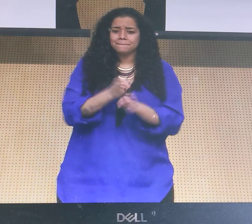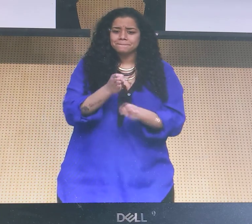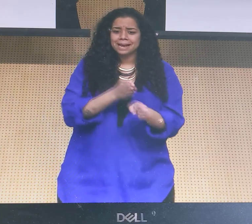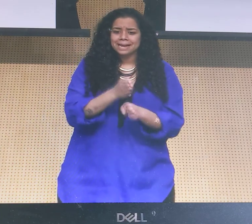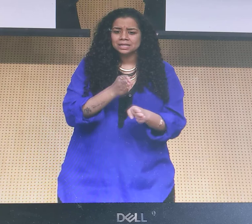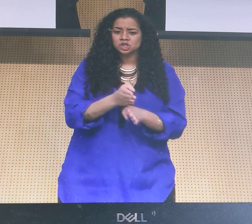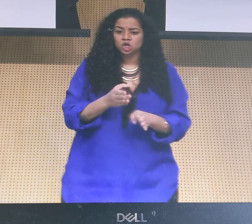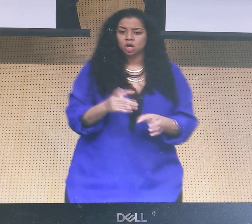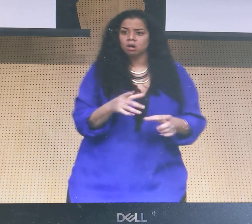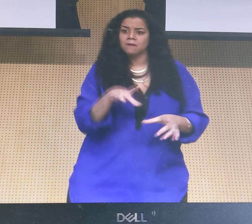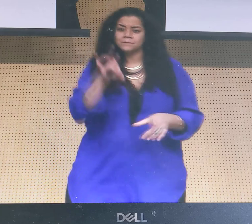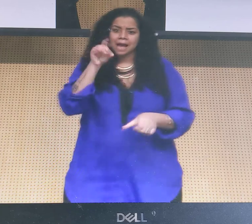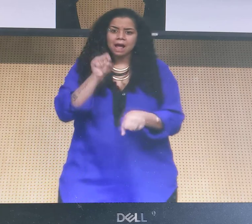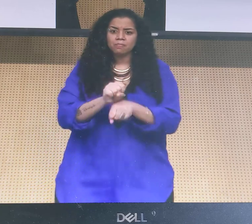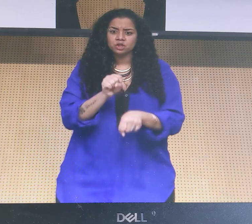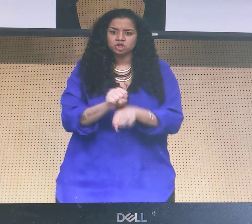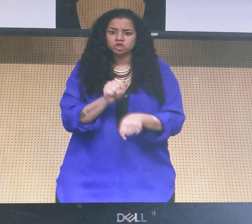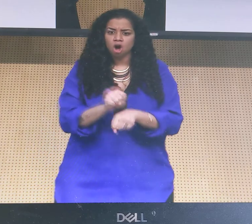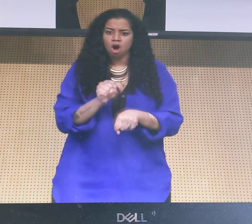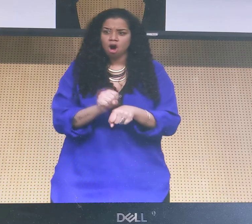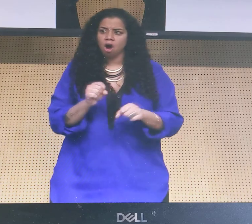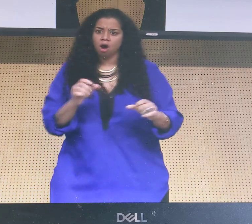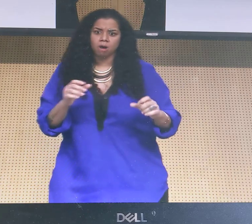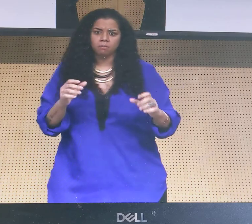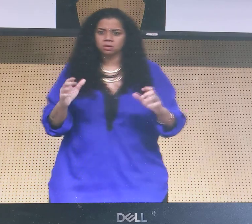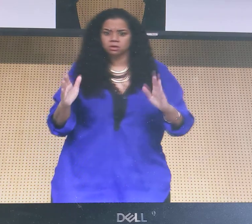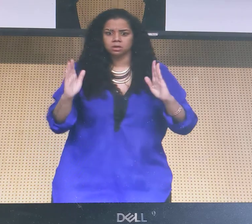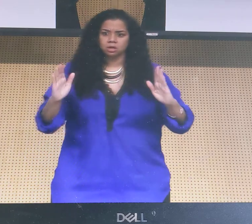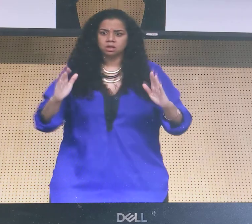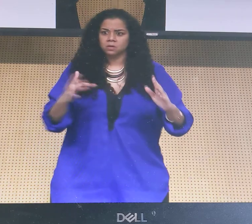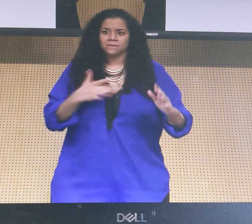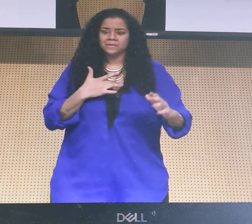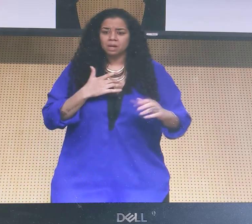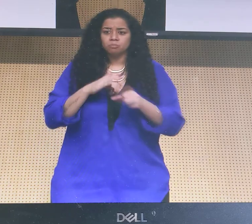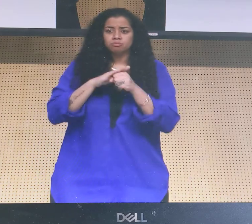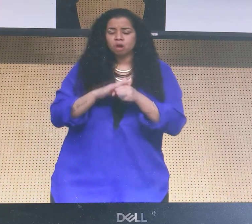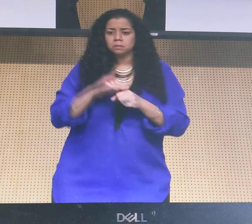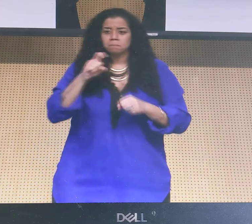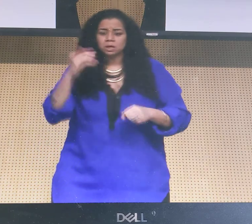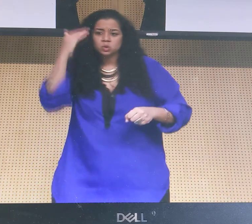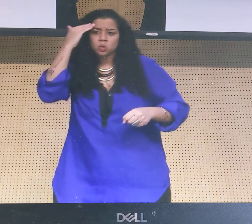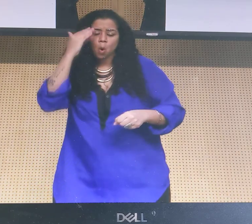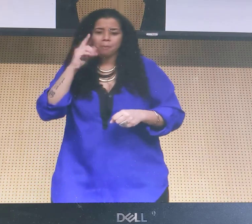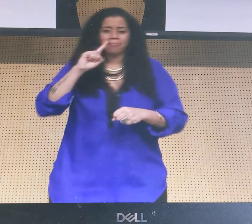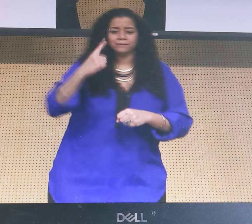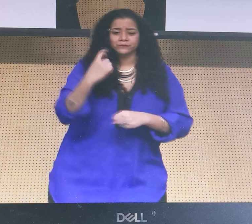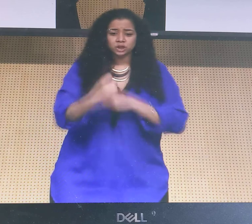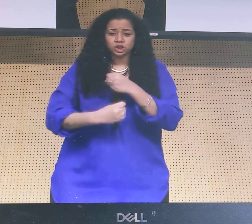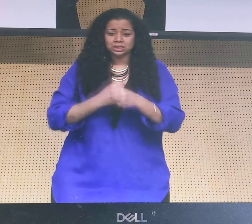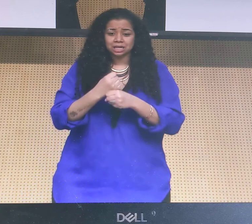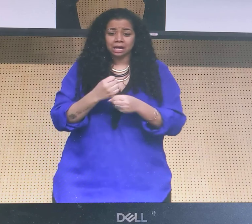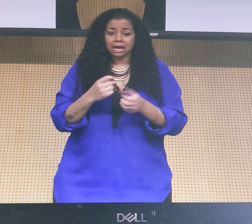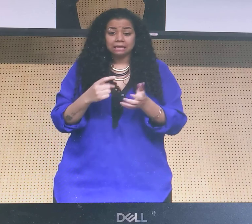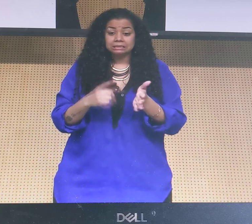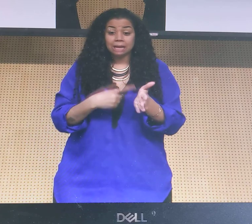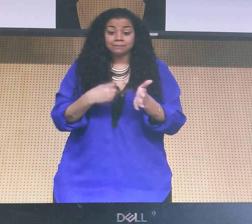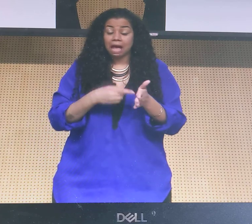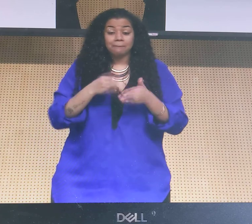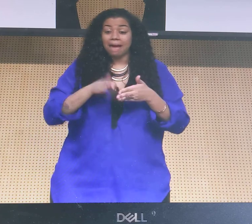And, you know, like, college students often feel the pressure to pick a major so that they can find a job. And the